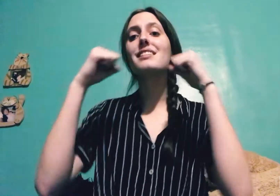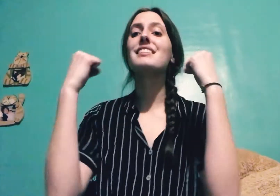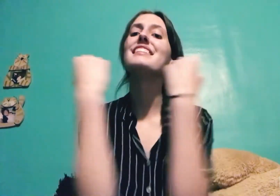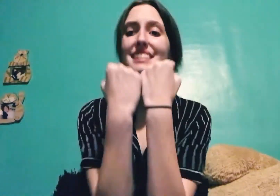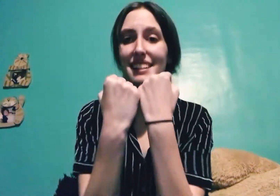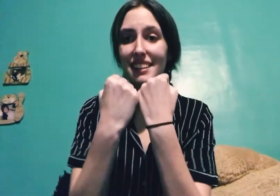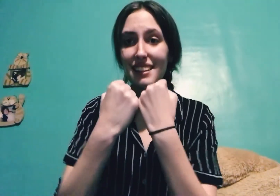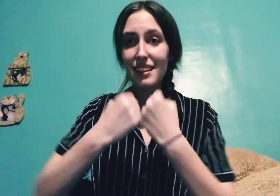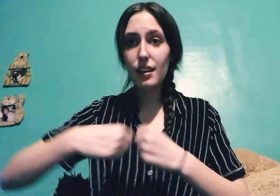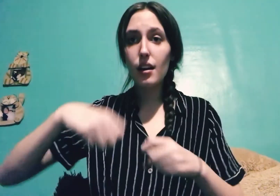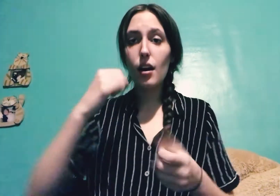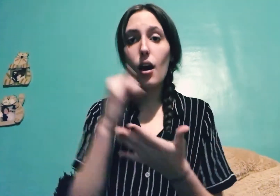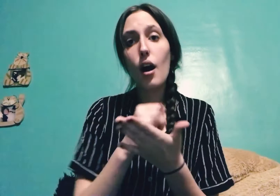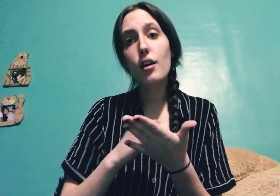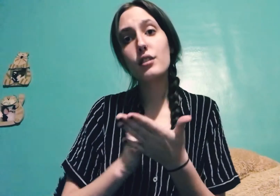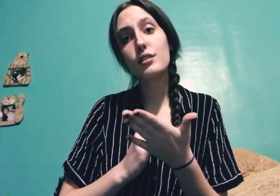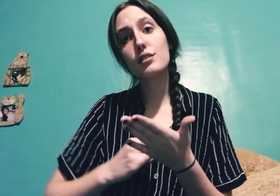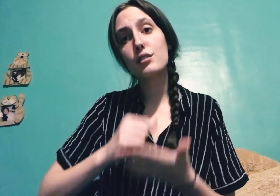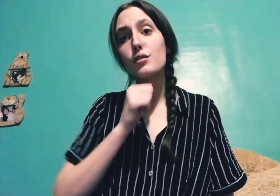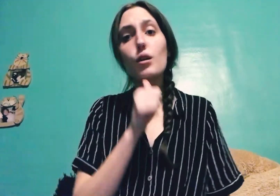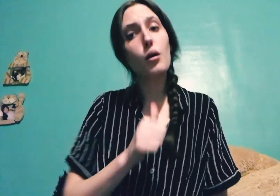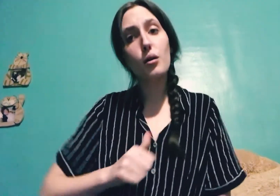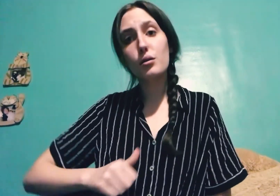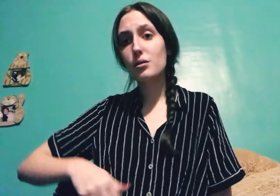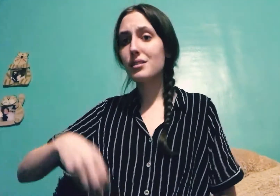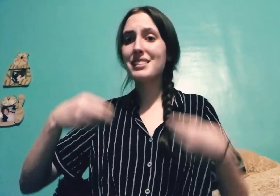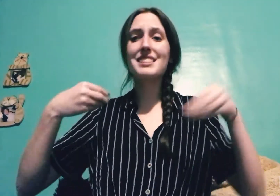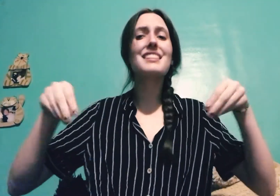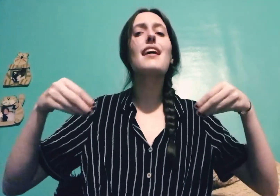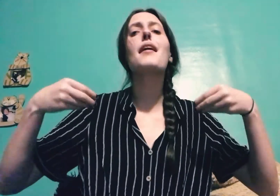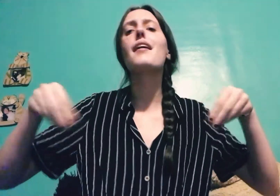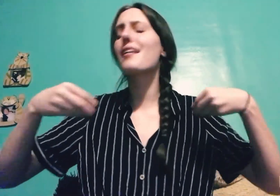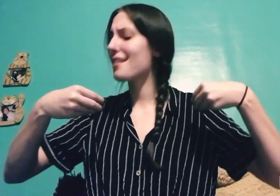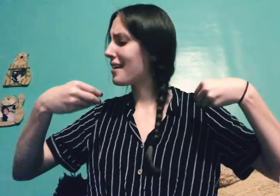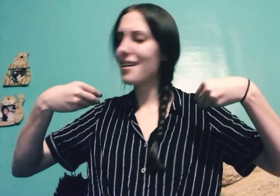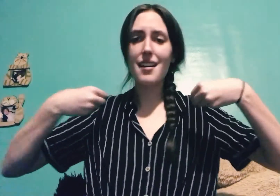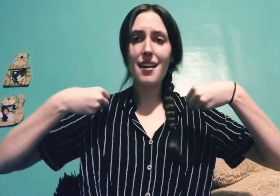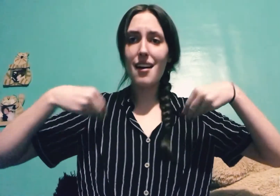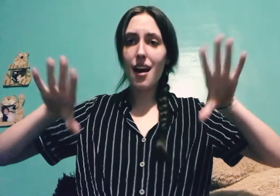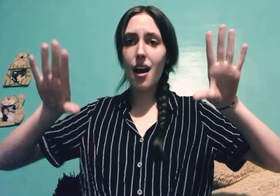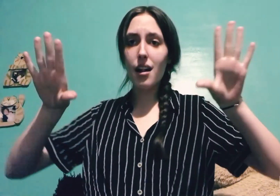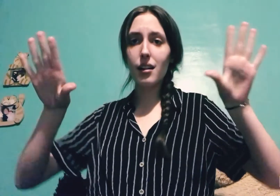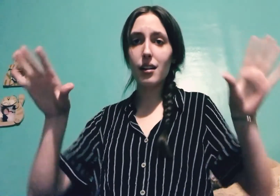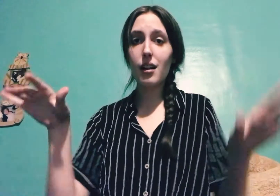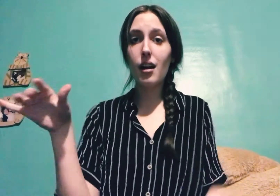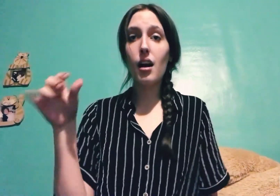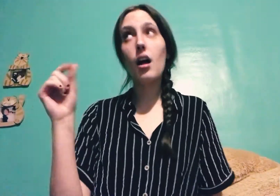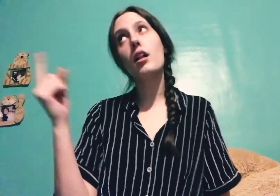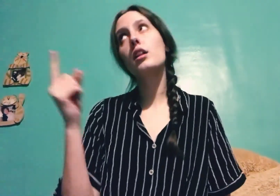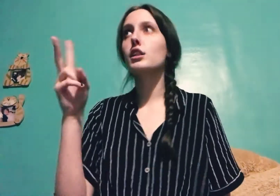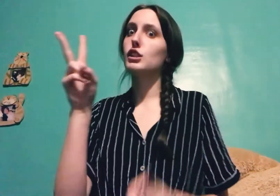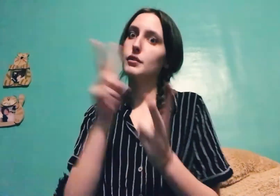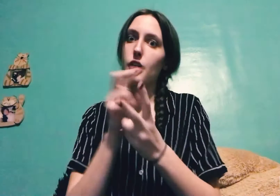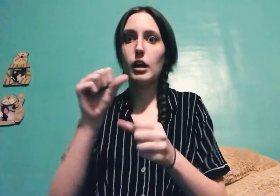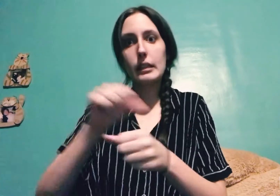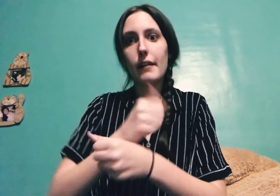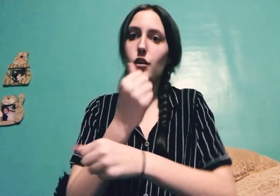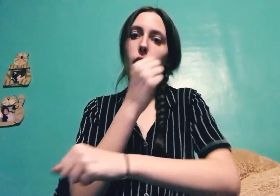I don't sell Unless you fucked every